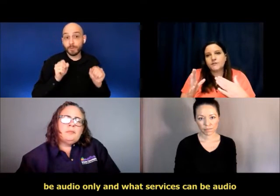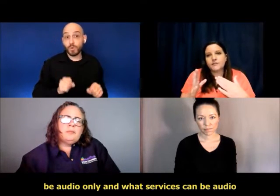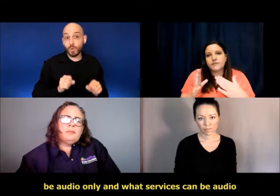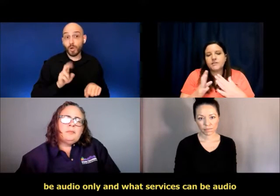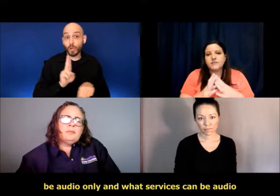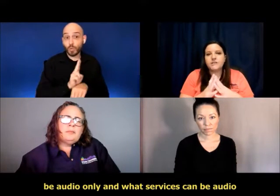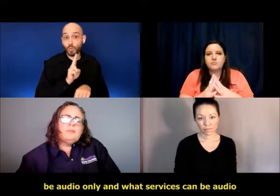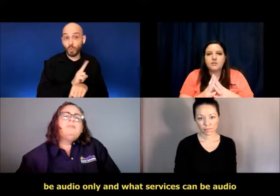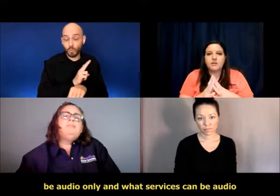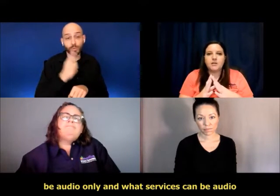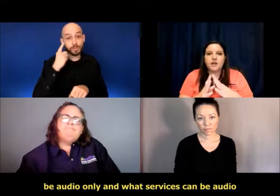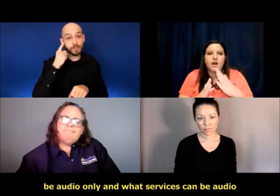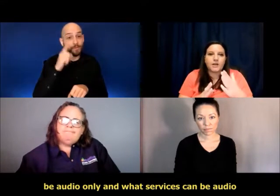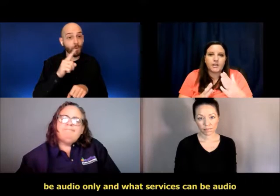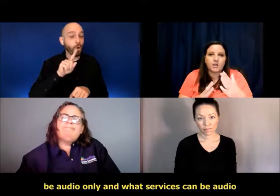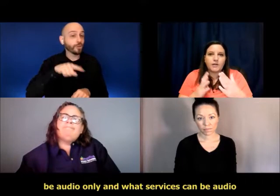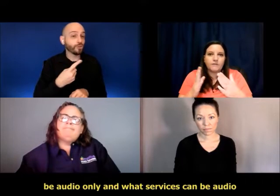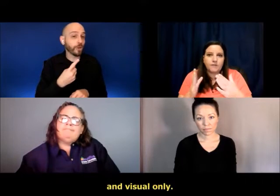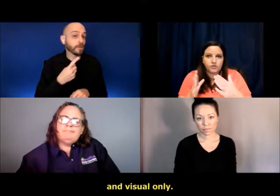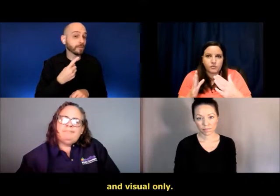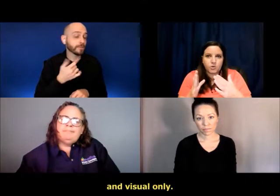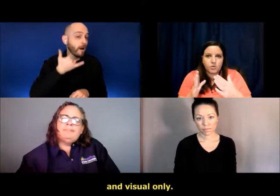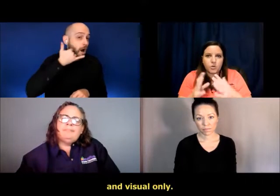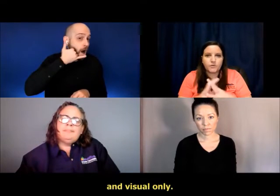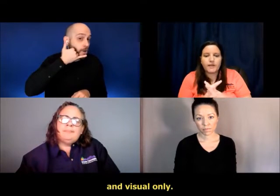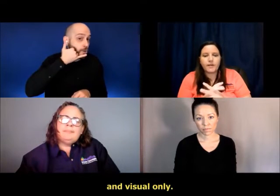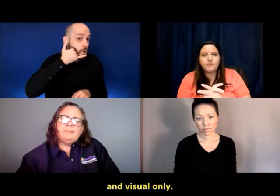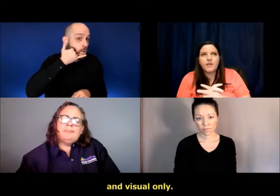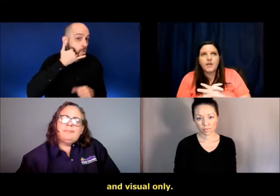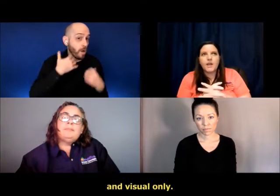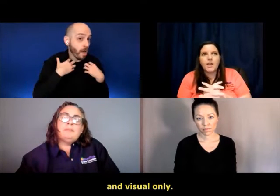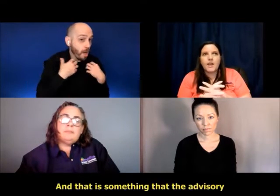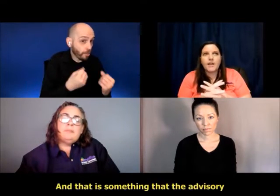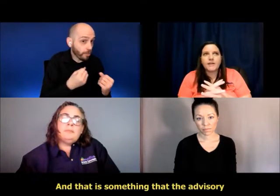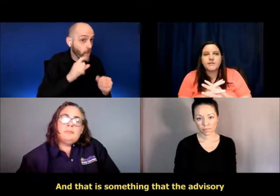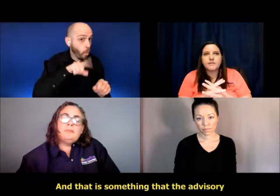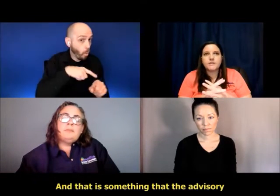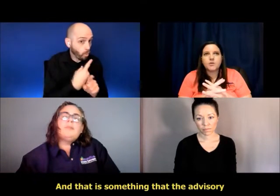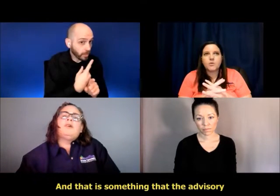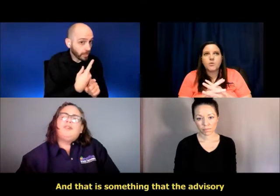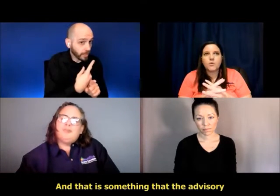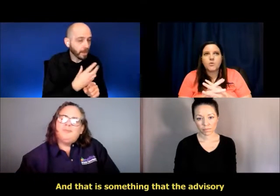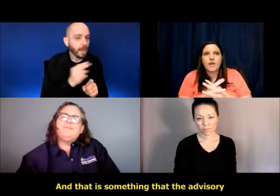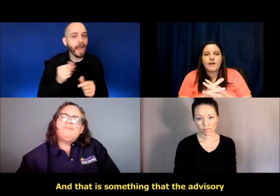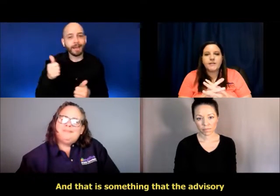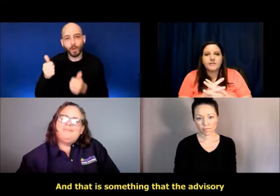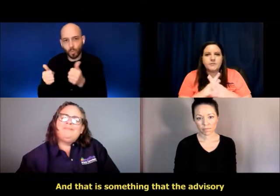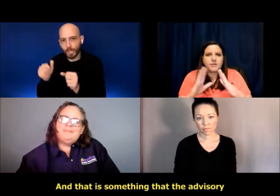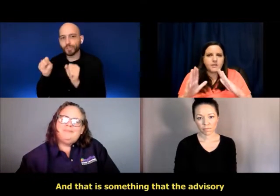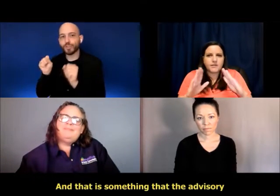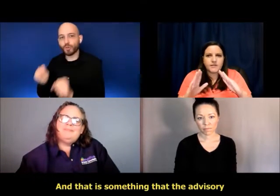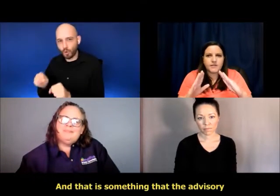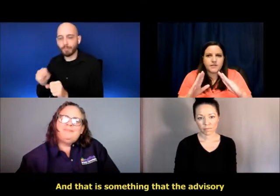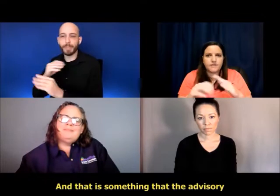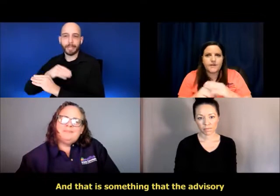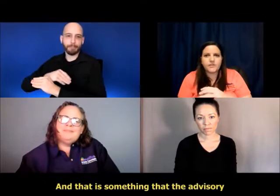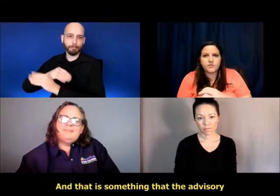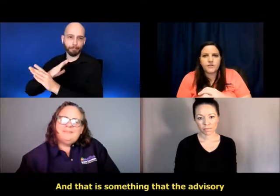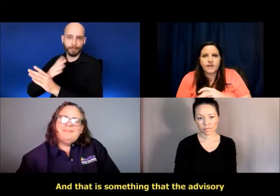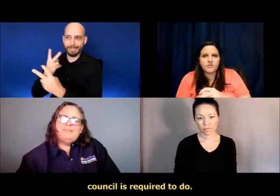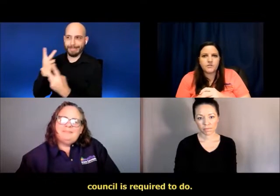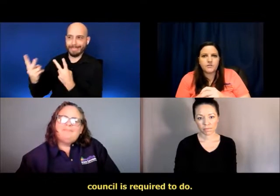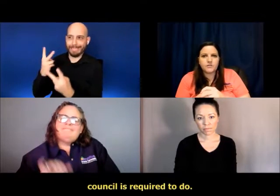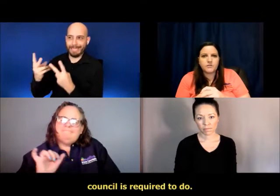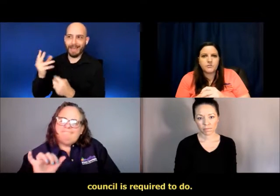what services can be audio and visual only. And that is something that the